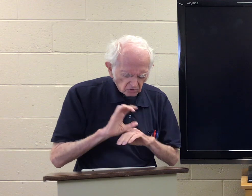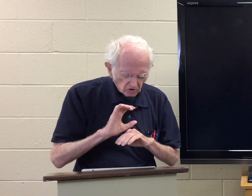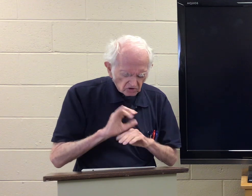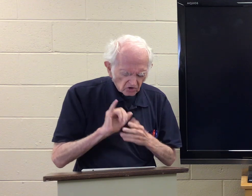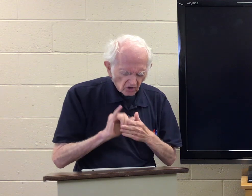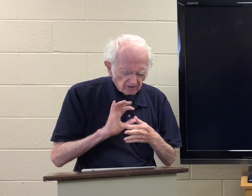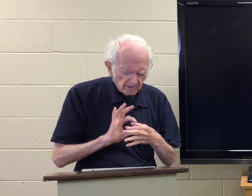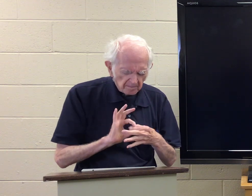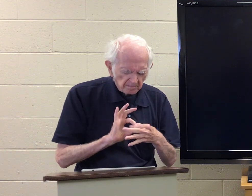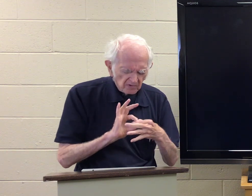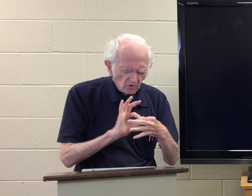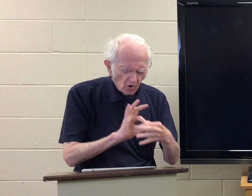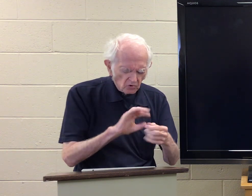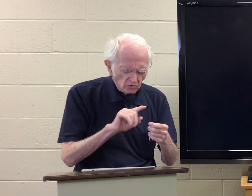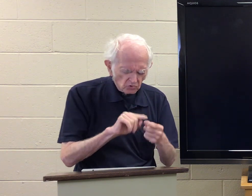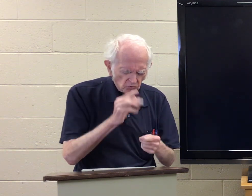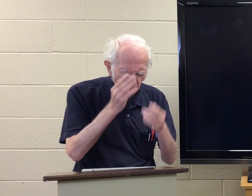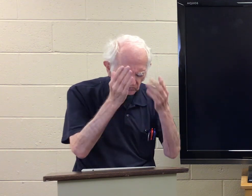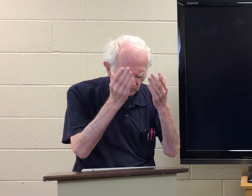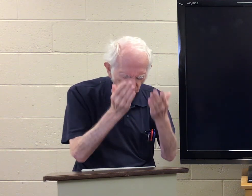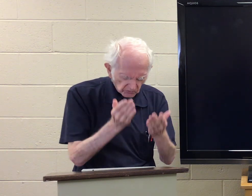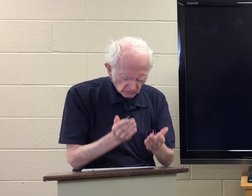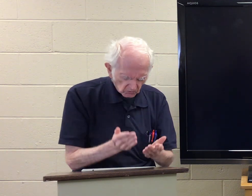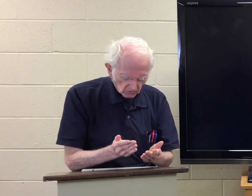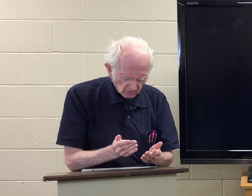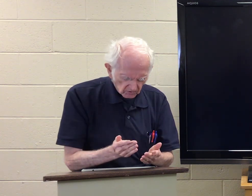the church that belongs to you.